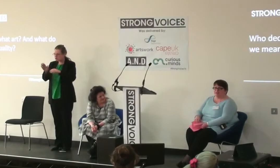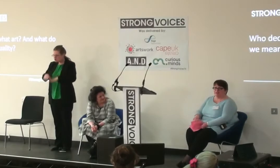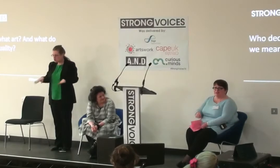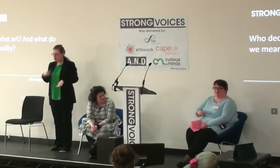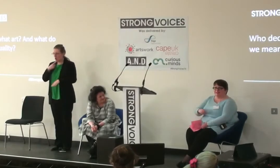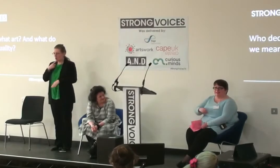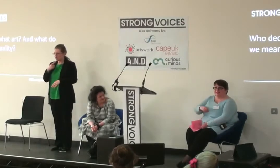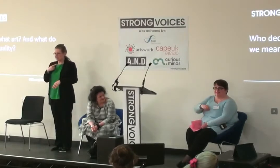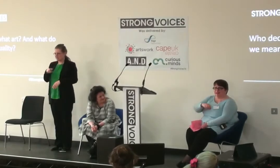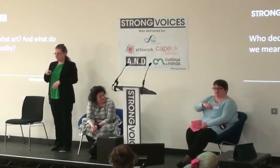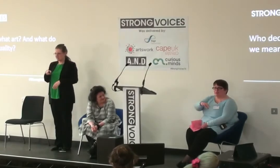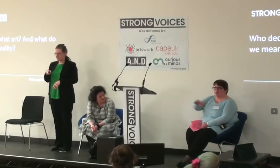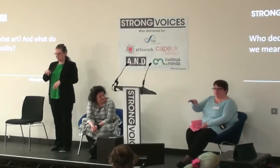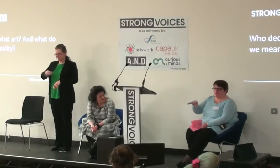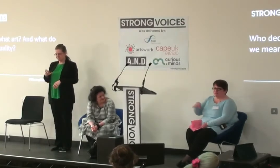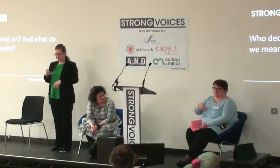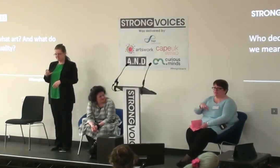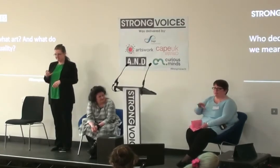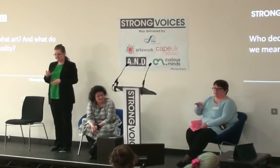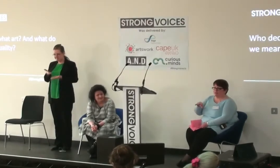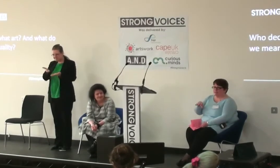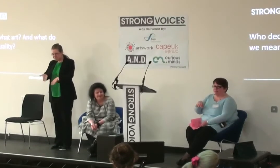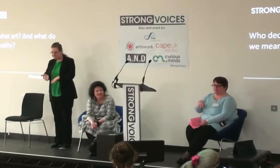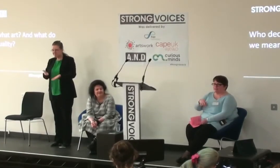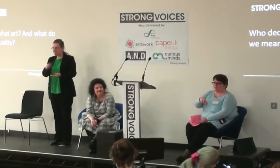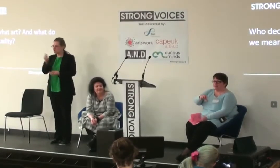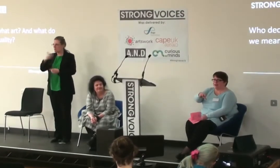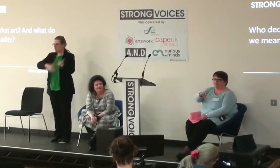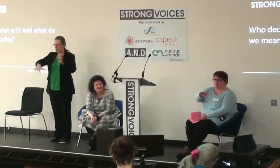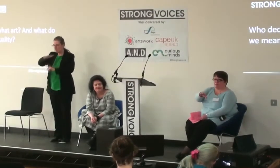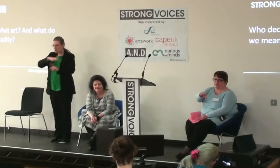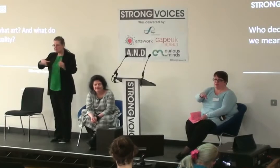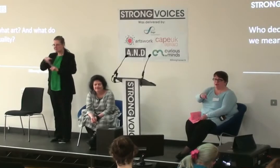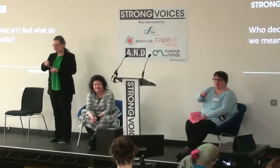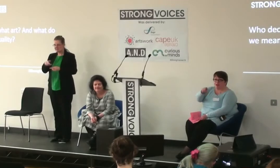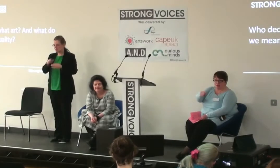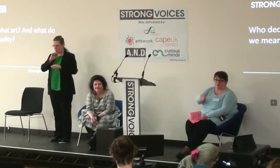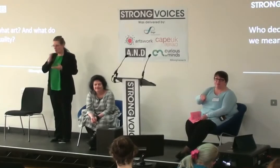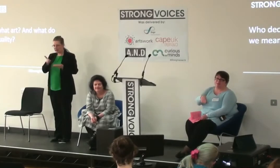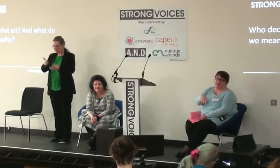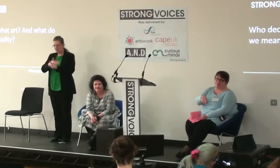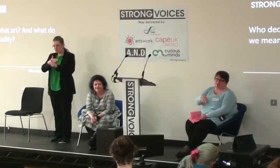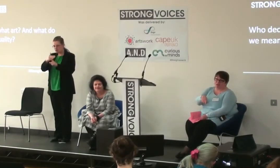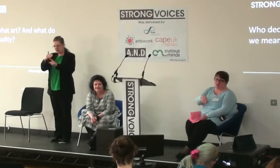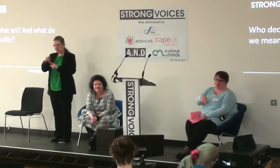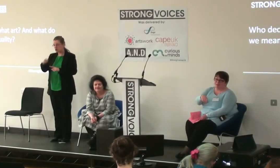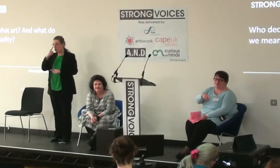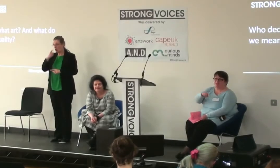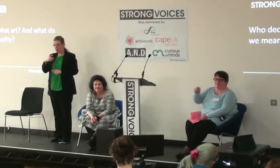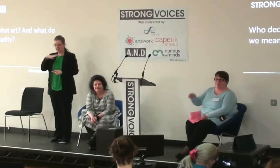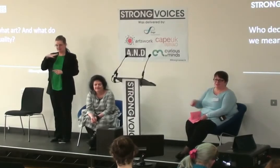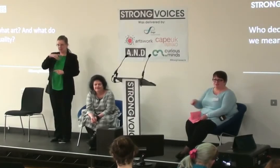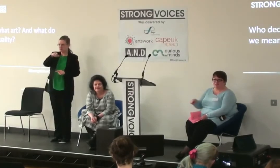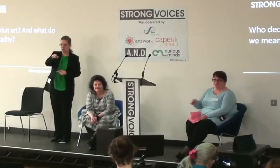so the kind of community offer that sometimes exists doesn't allow for the progression that could have been available to you